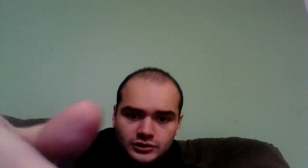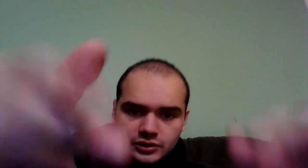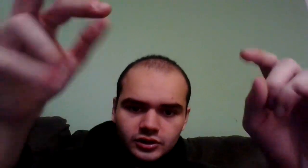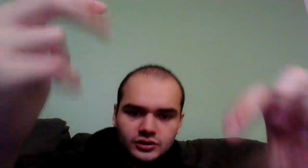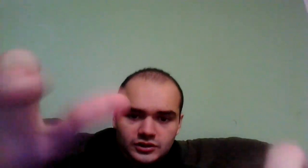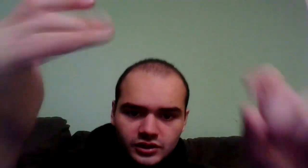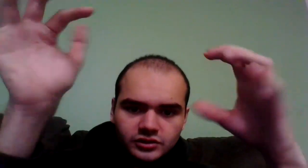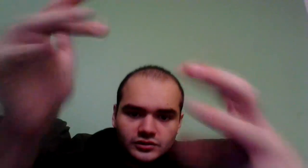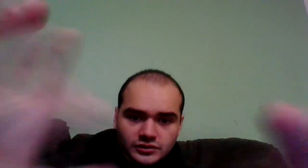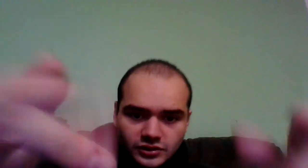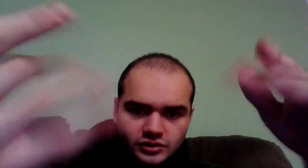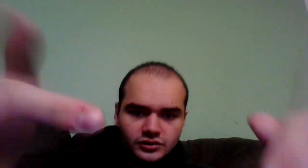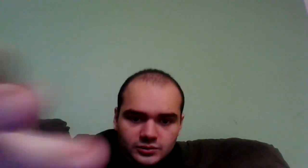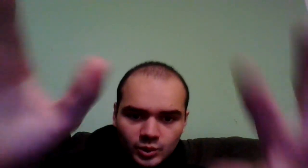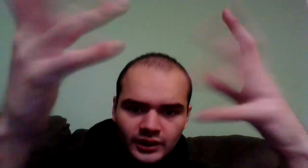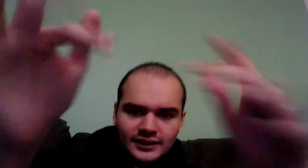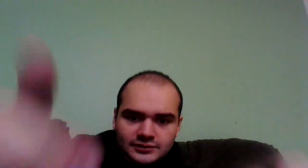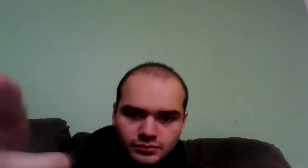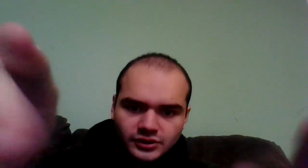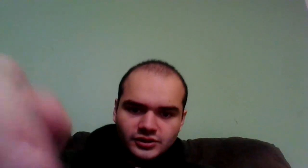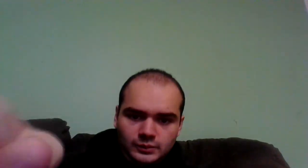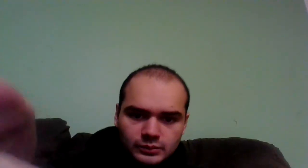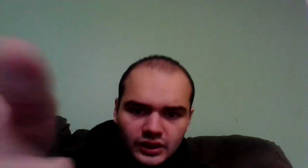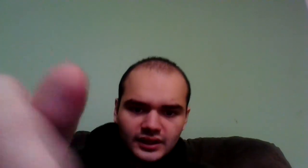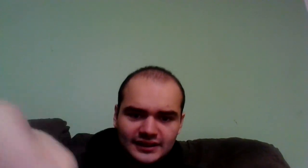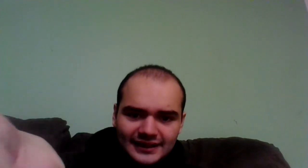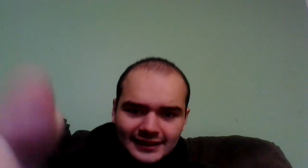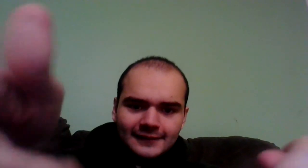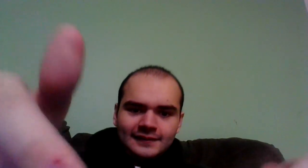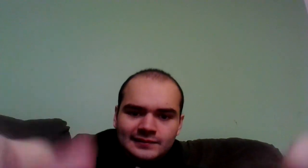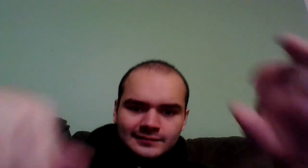dedicated their lives to fighting crime and the forces of evil!